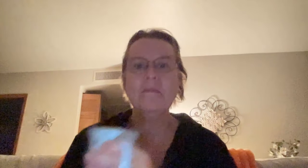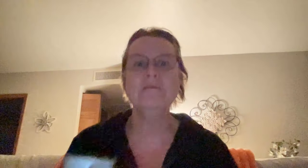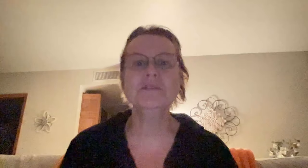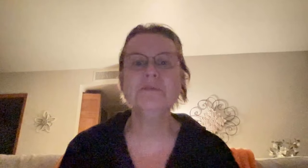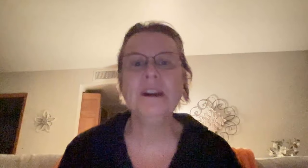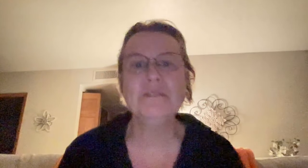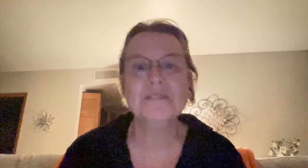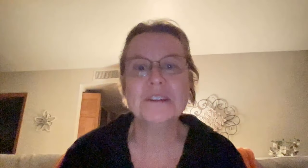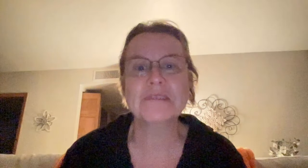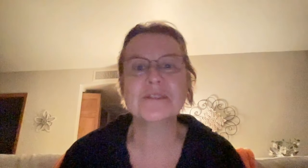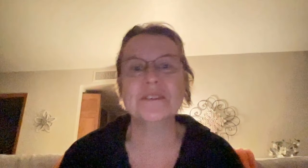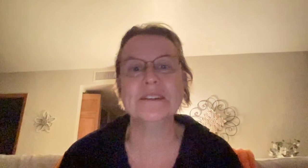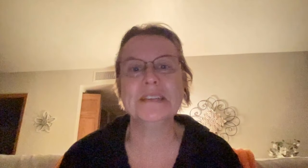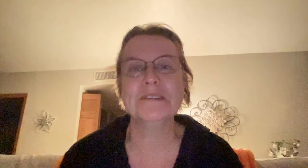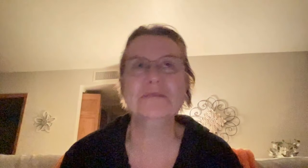Which is really helpful for an extrovert, I'll tell you.